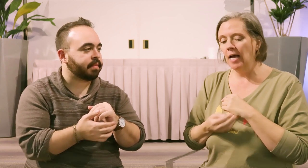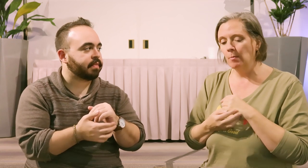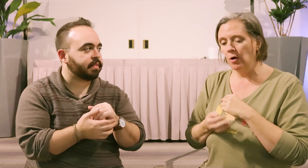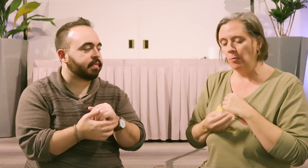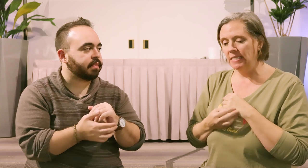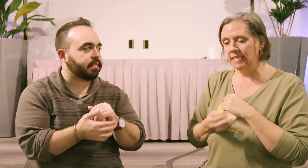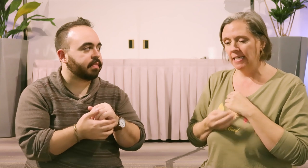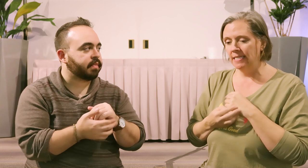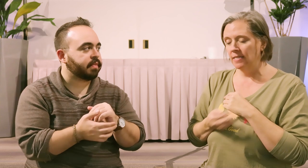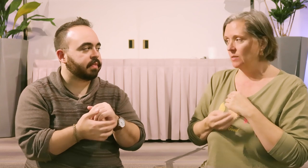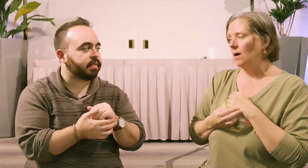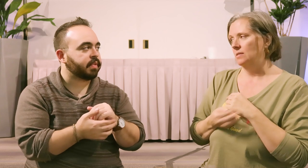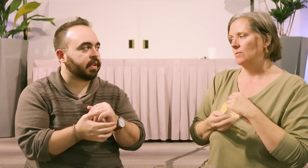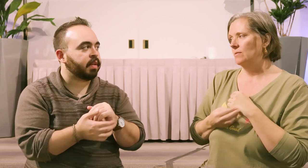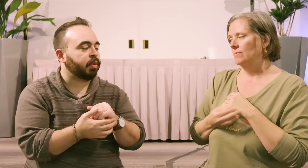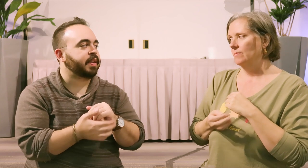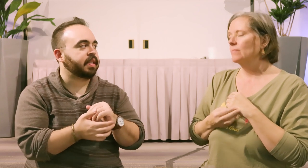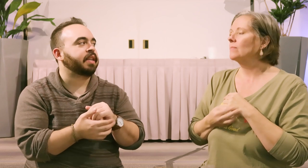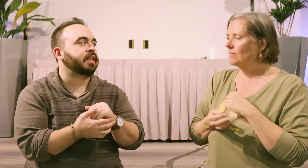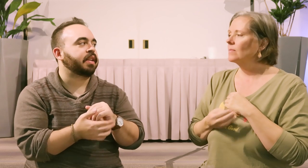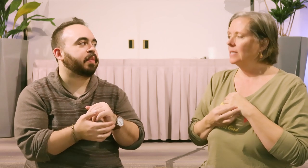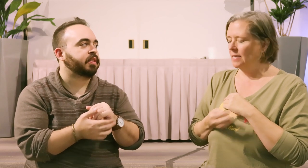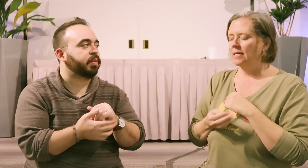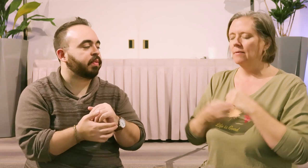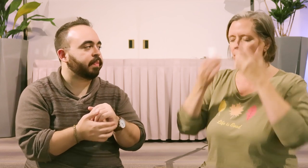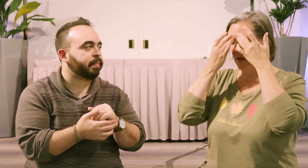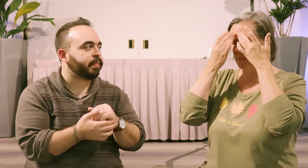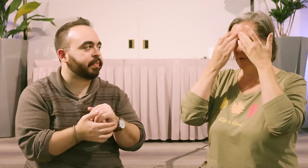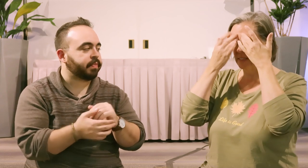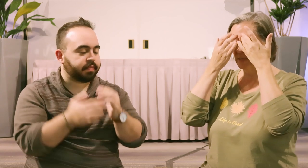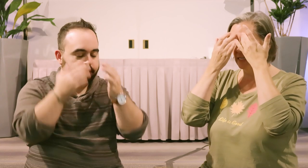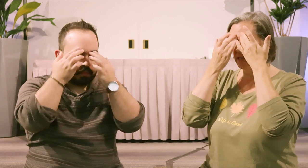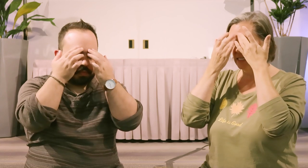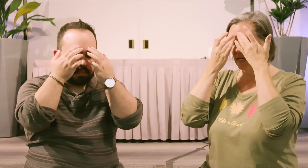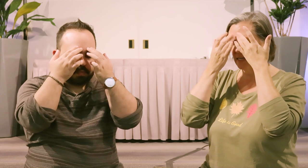I'm open to the idea that it's possible. I'm open to the idea that it's possible. Yeah. On the points. Beginning of the eyes.